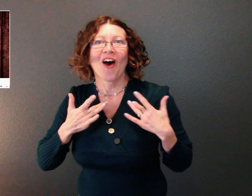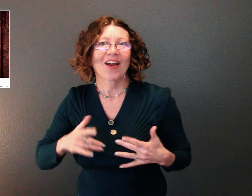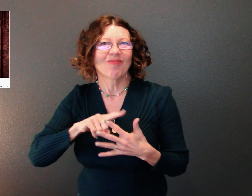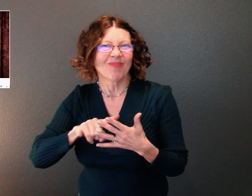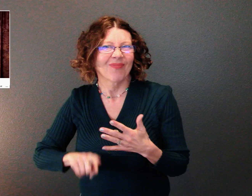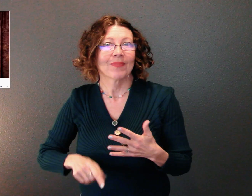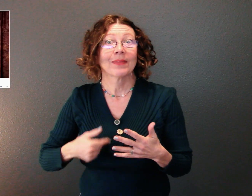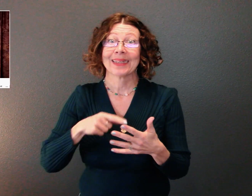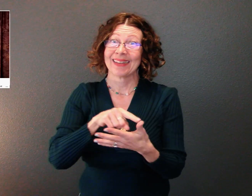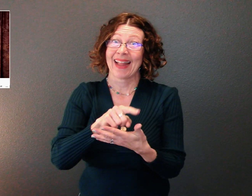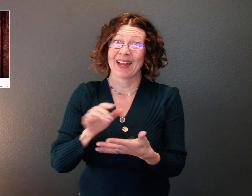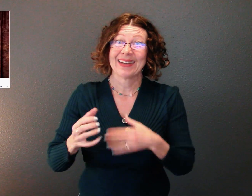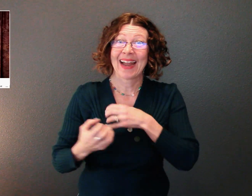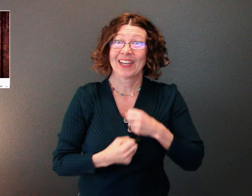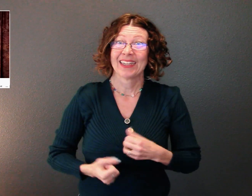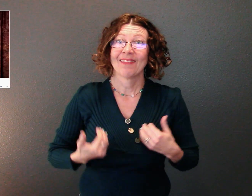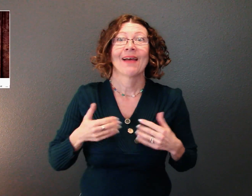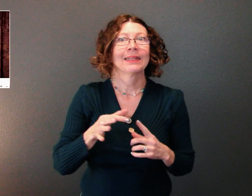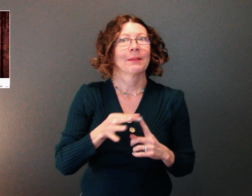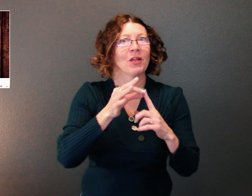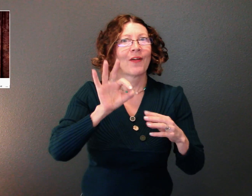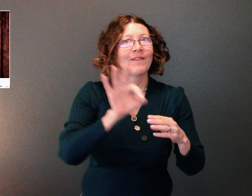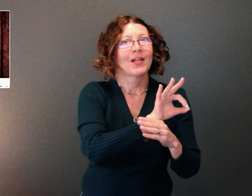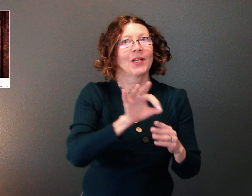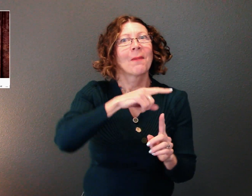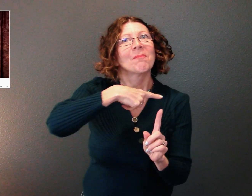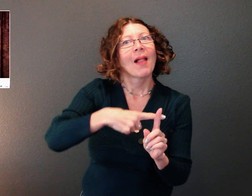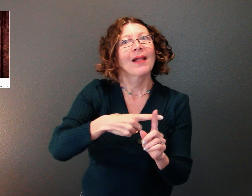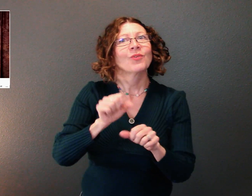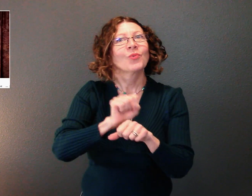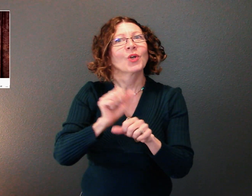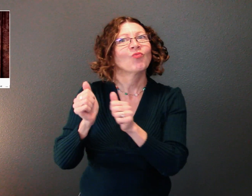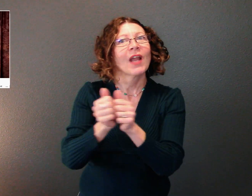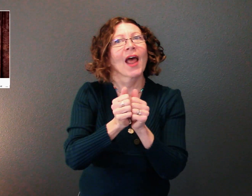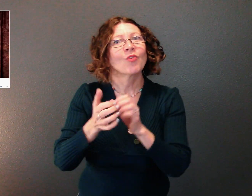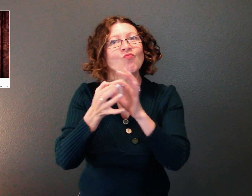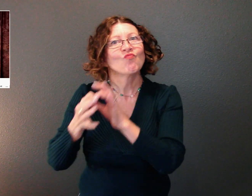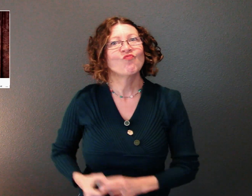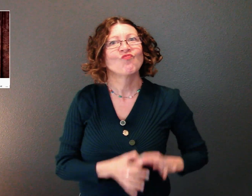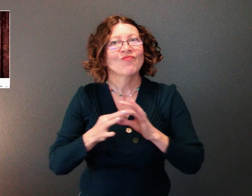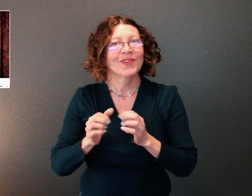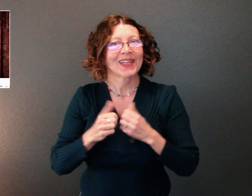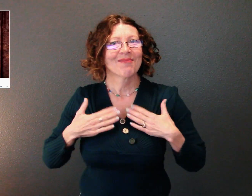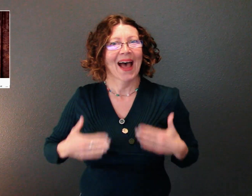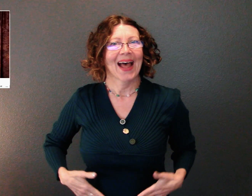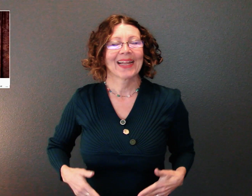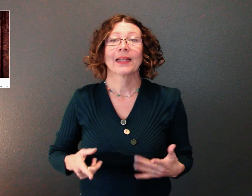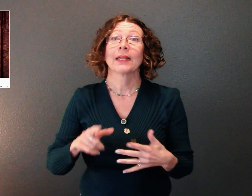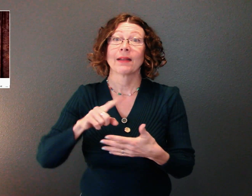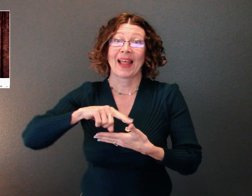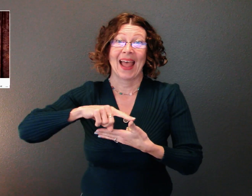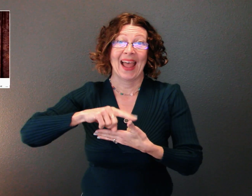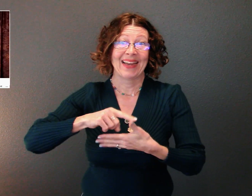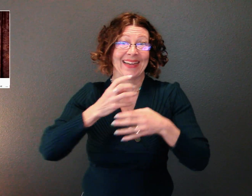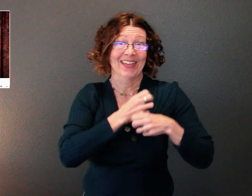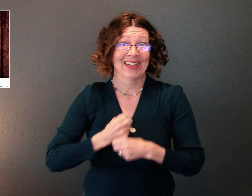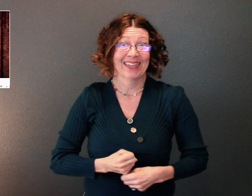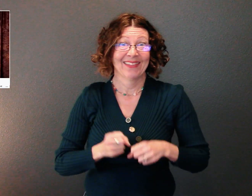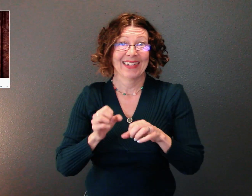functions on its own but it also works in collaboration with every other organ system. The digestive system has four primary